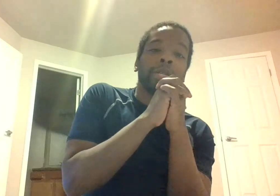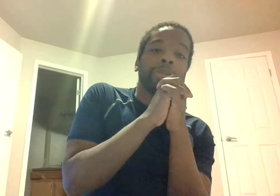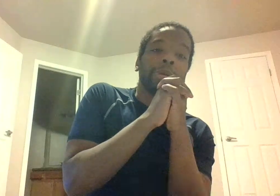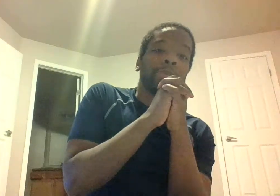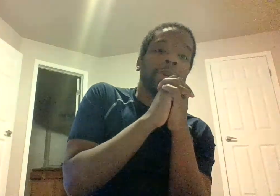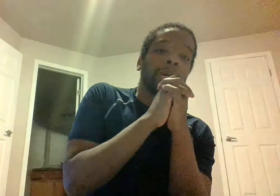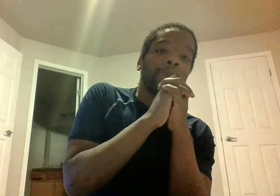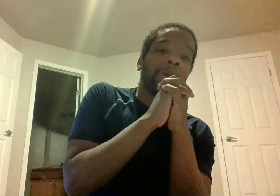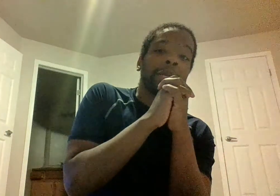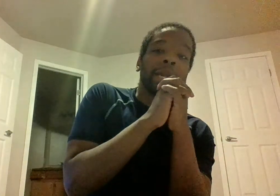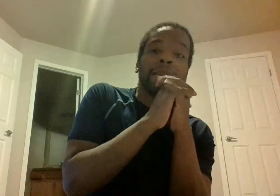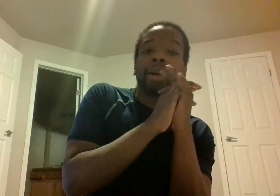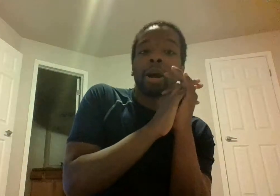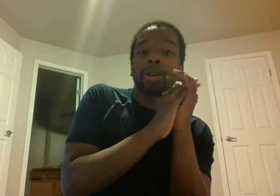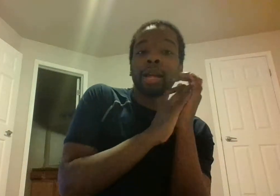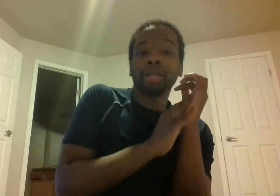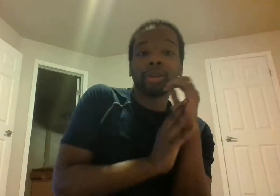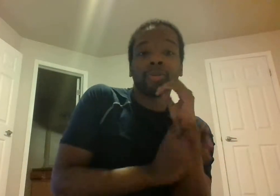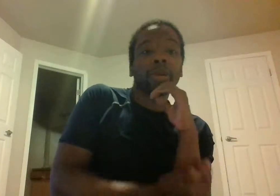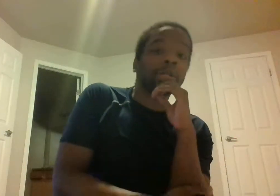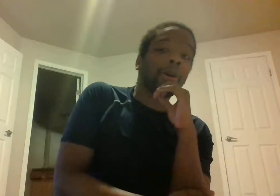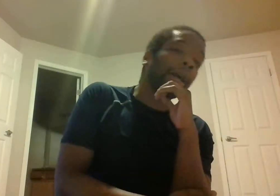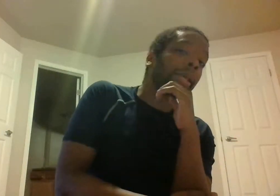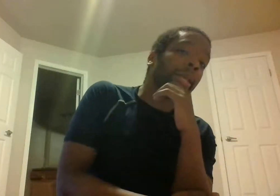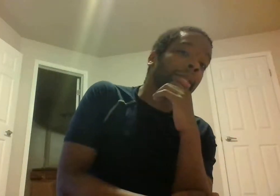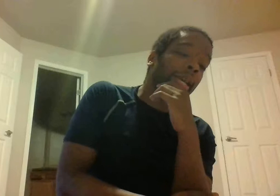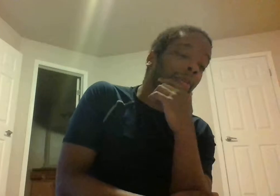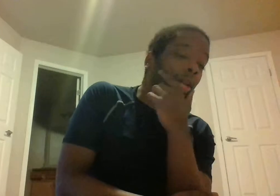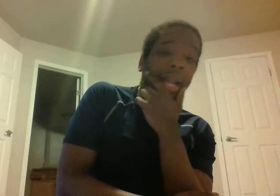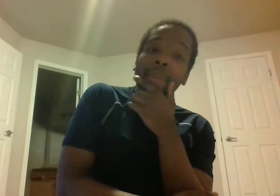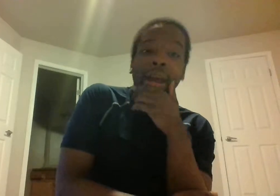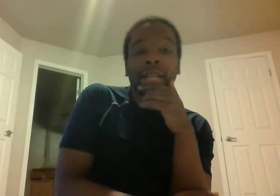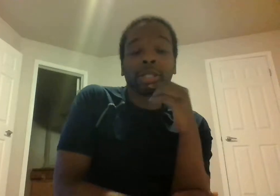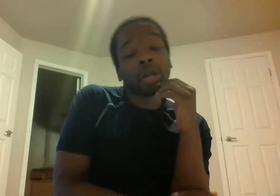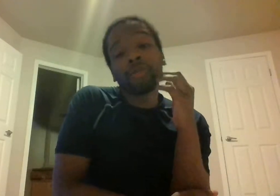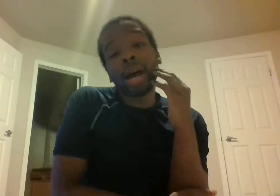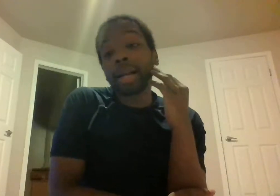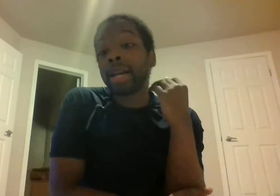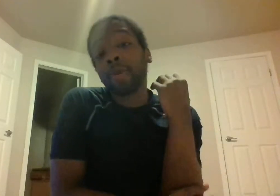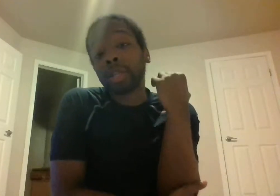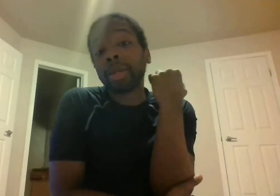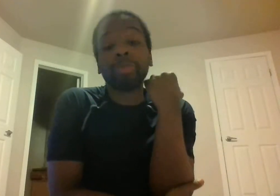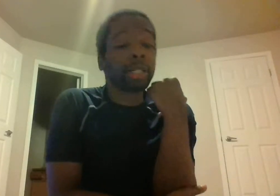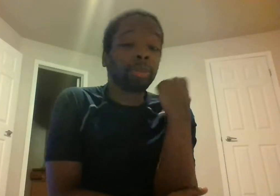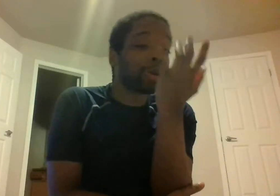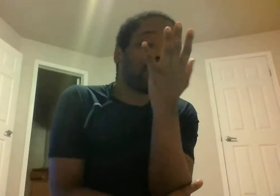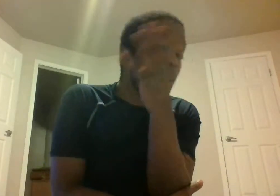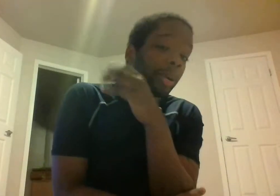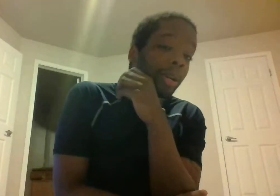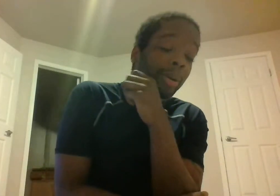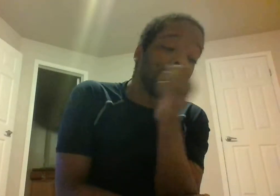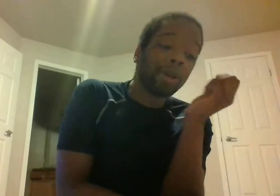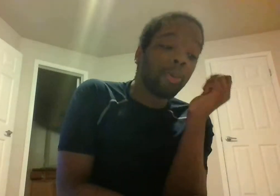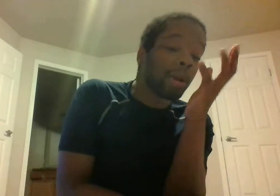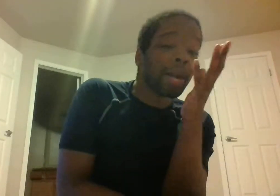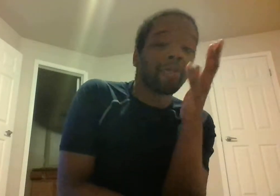easement but apparently they did not honor that stuff so I had to get take care of it and I may have to get certified in it which would a bunch of bullcrap you know whatever